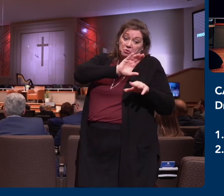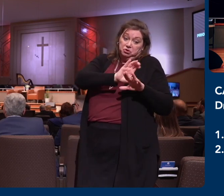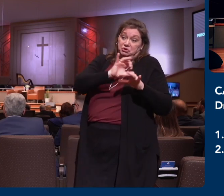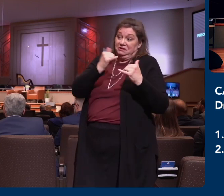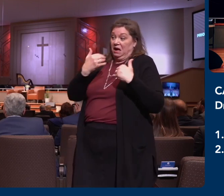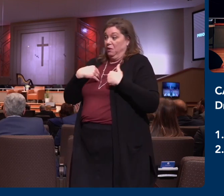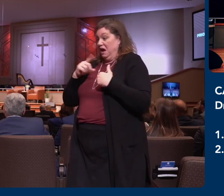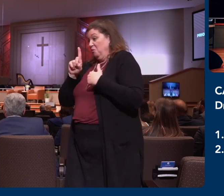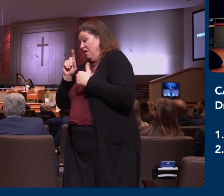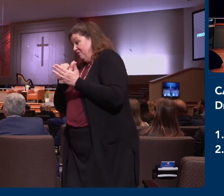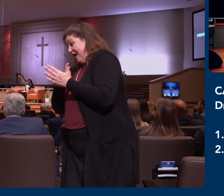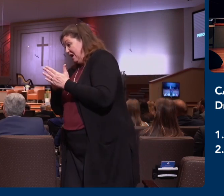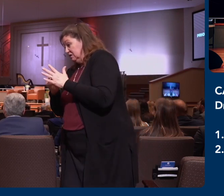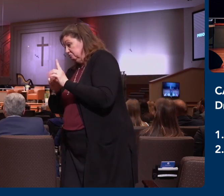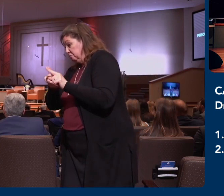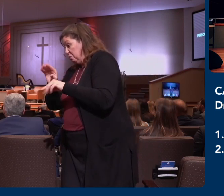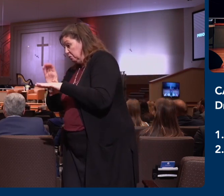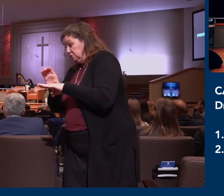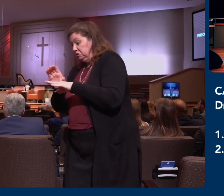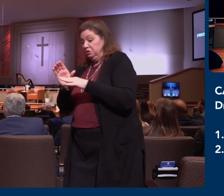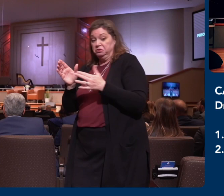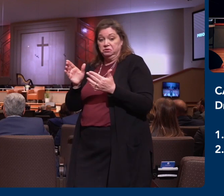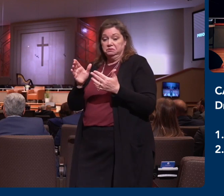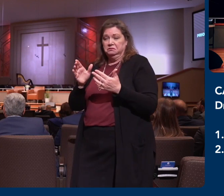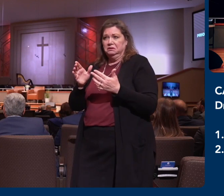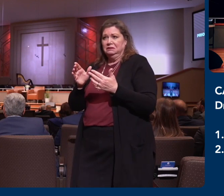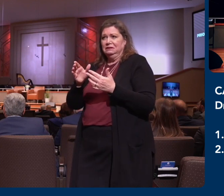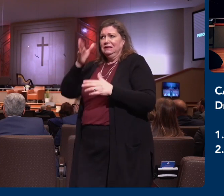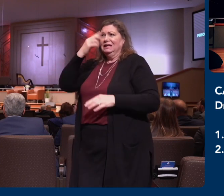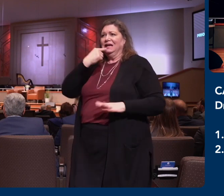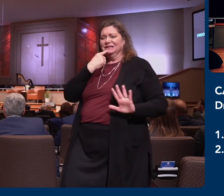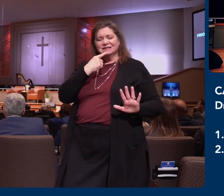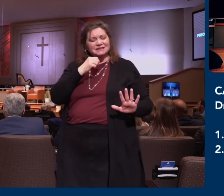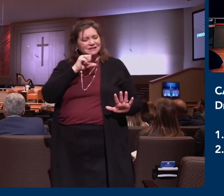And to find out that, yeah, but nobody grew.